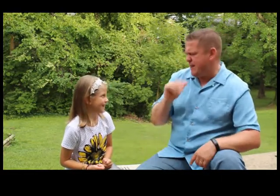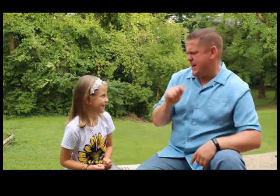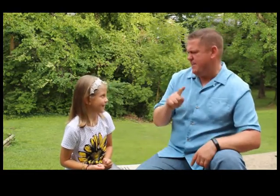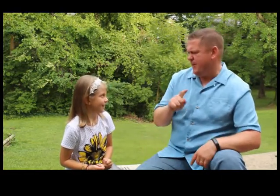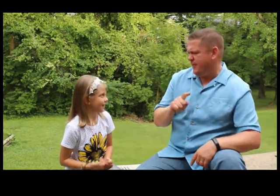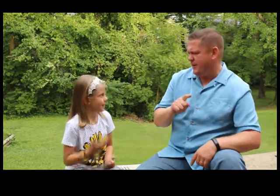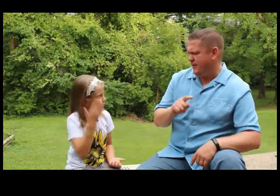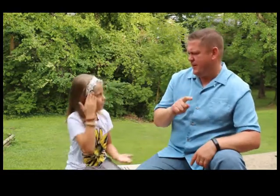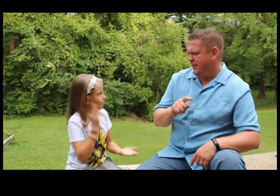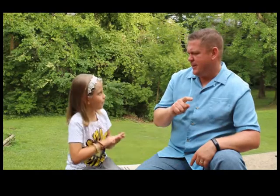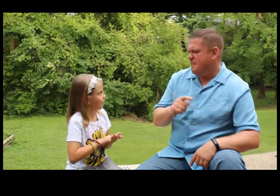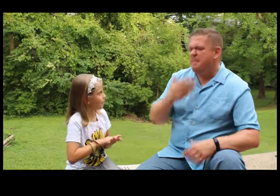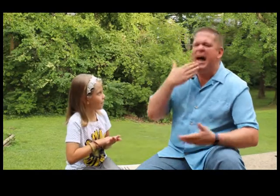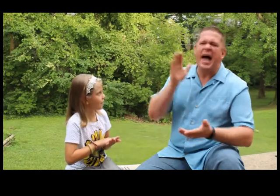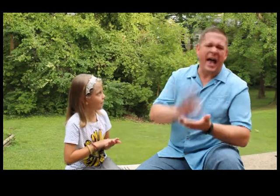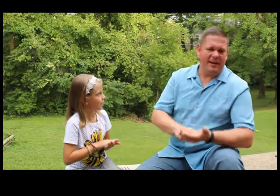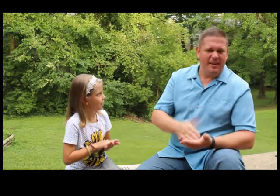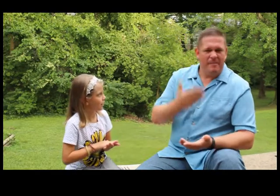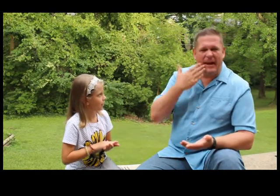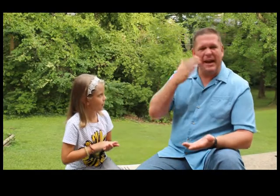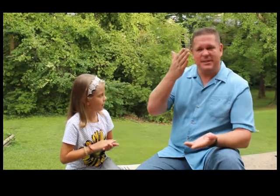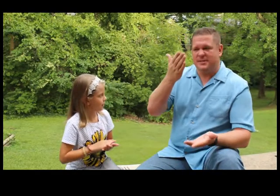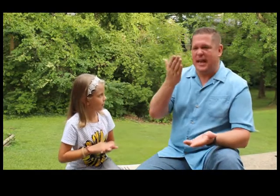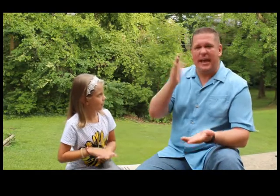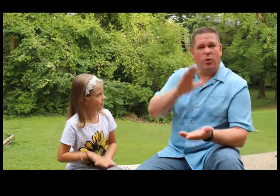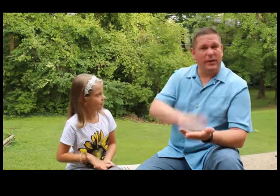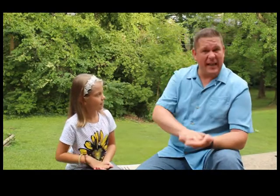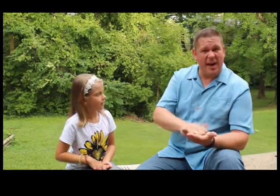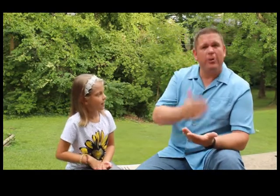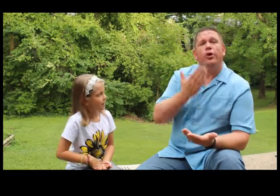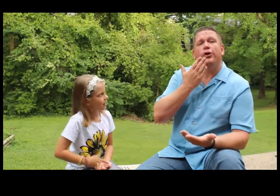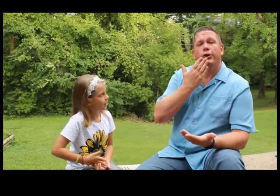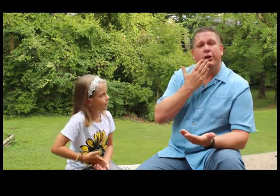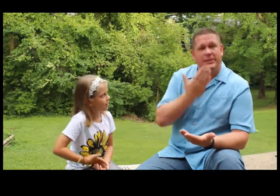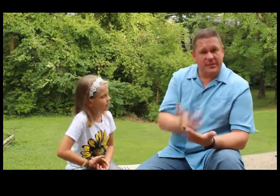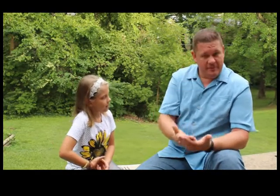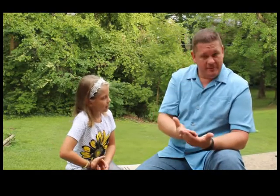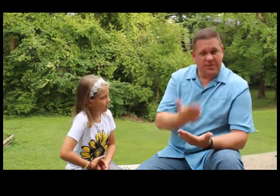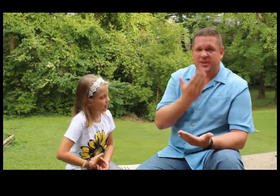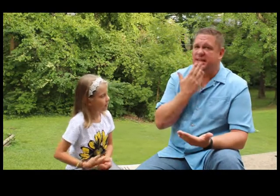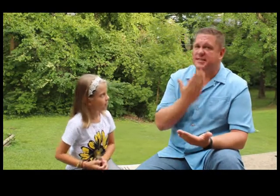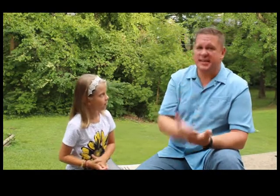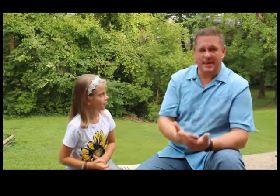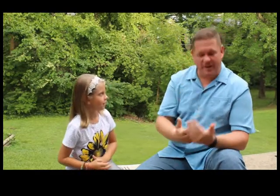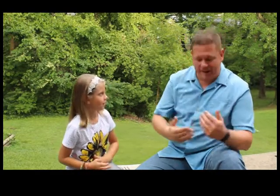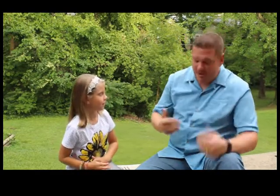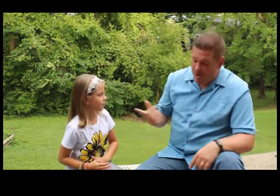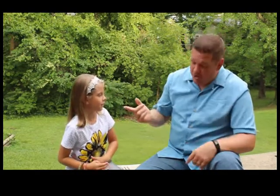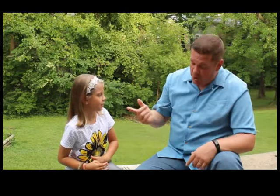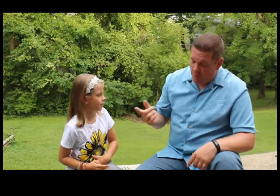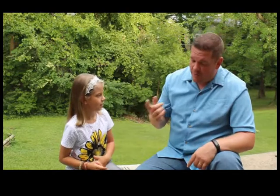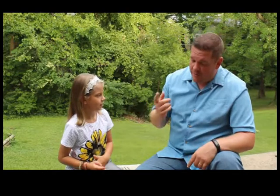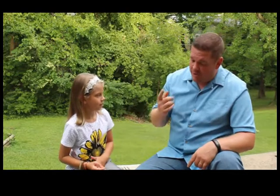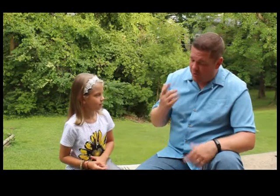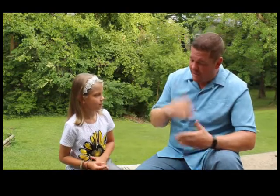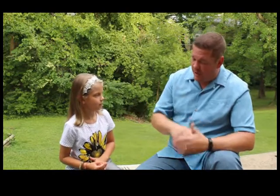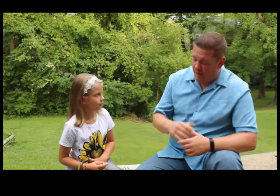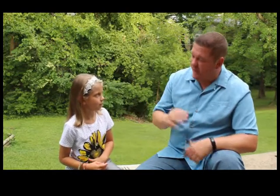bad, by the way? Bad. Bad is the hand going down. Good just stays the same. All right? So let's do it again. All right? Ready?